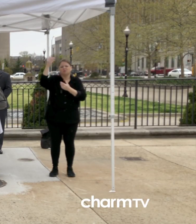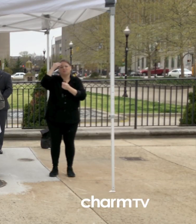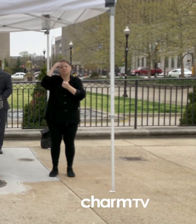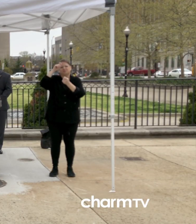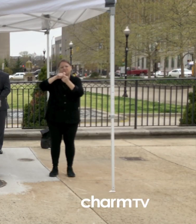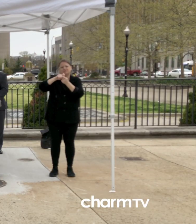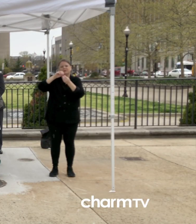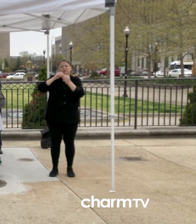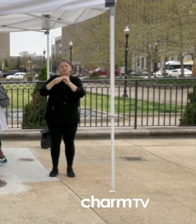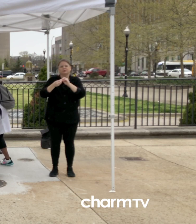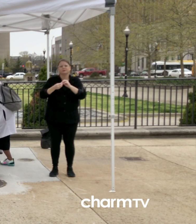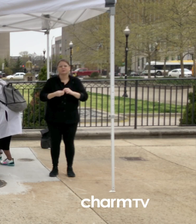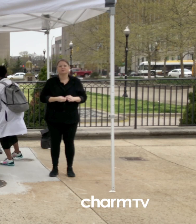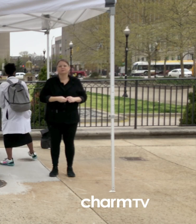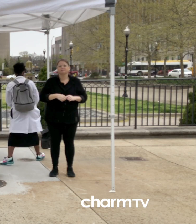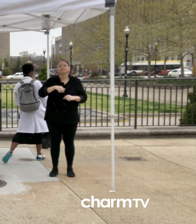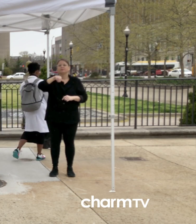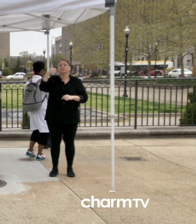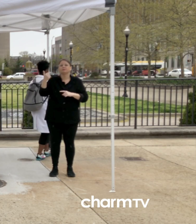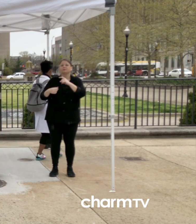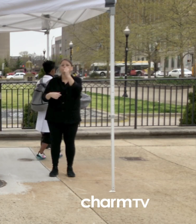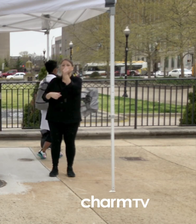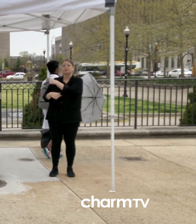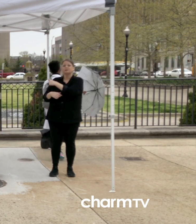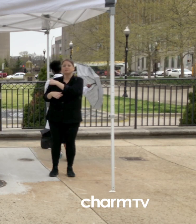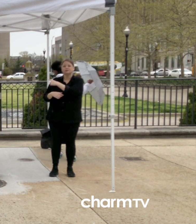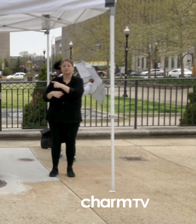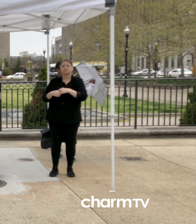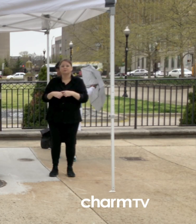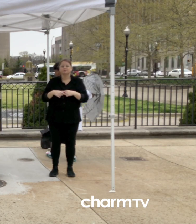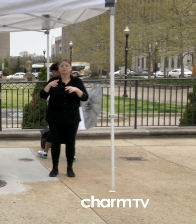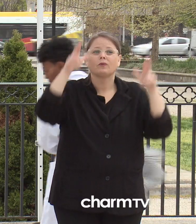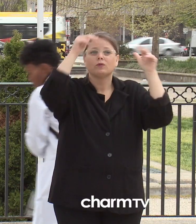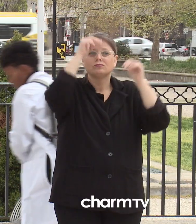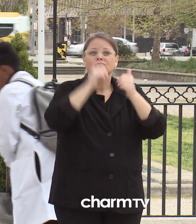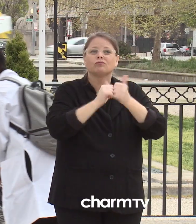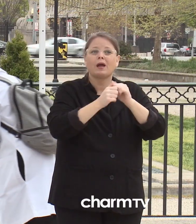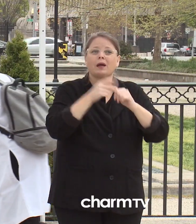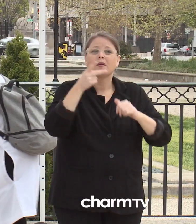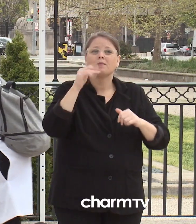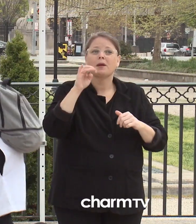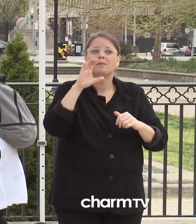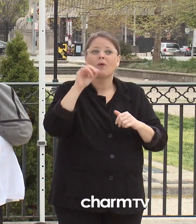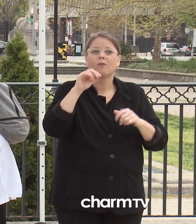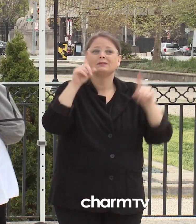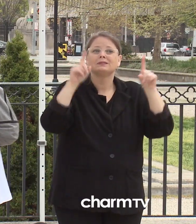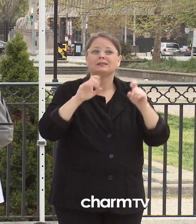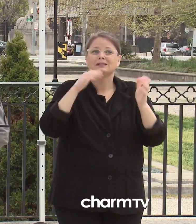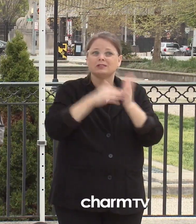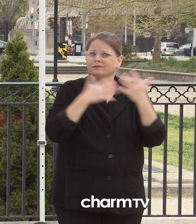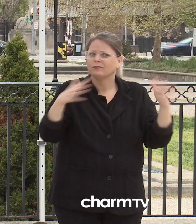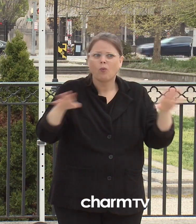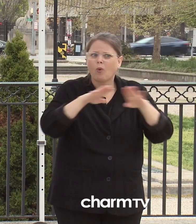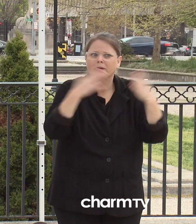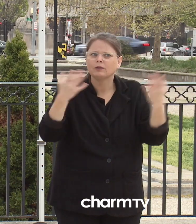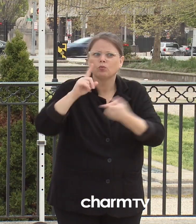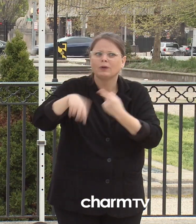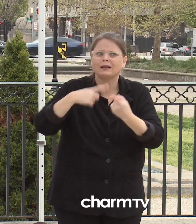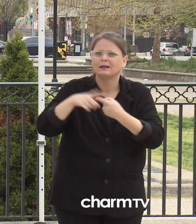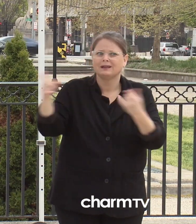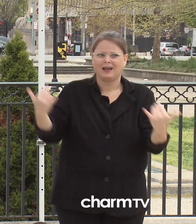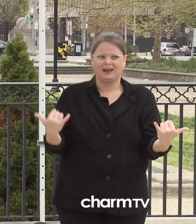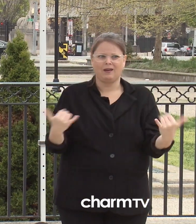Mayor, can you tell us when Pimlico's testing site is going be available? It's available now. We're waiting on the testing kits. Right.